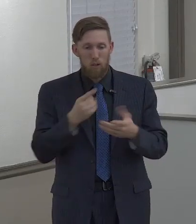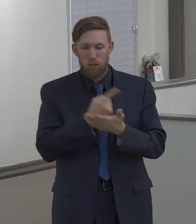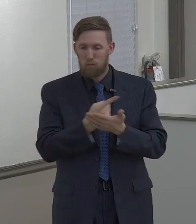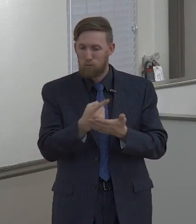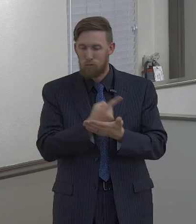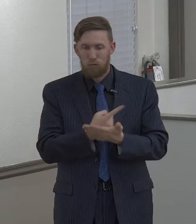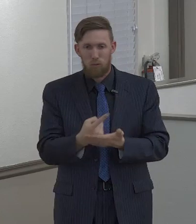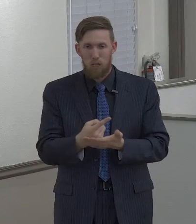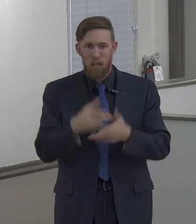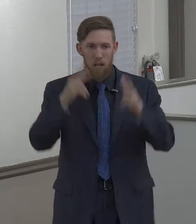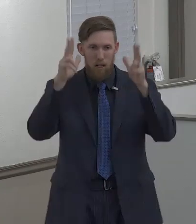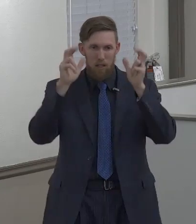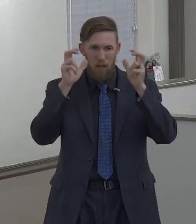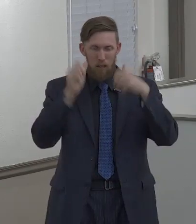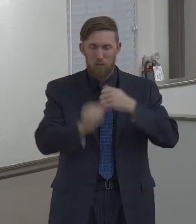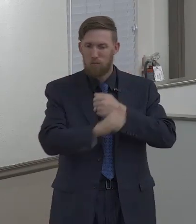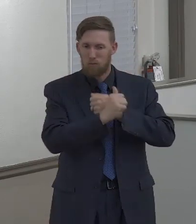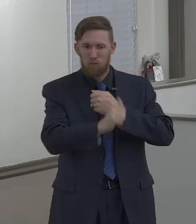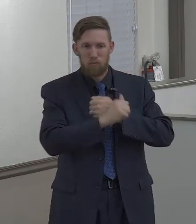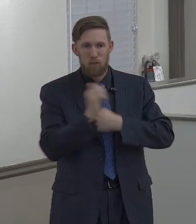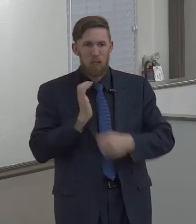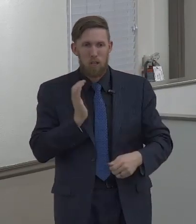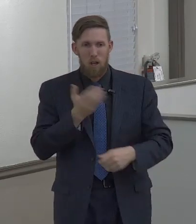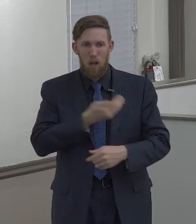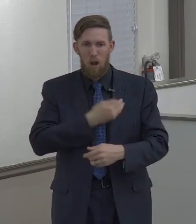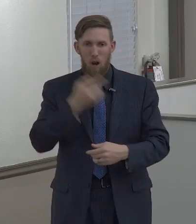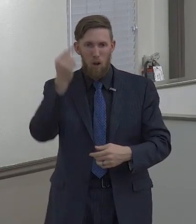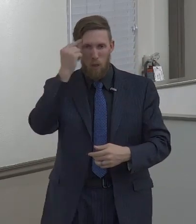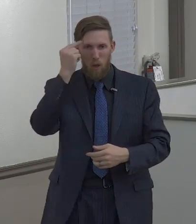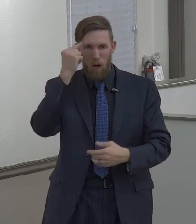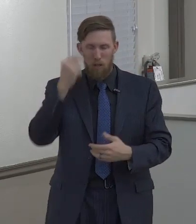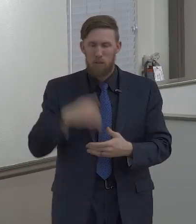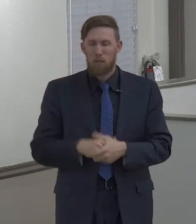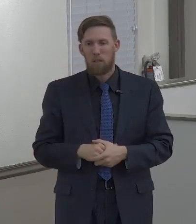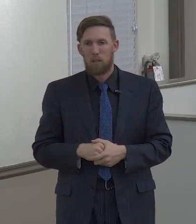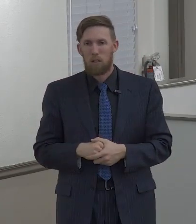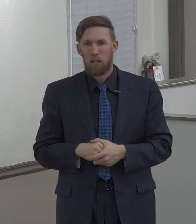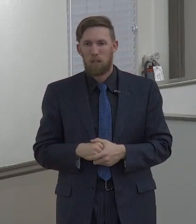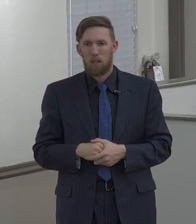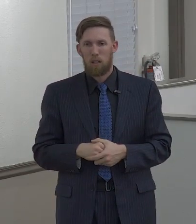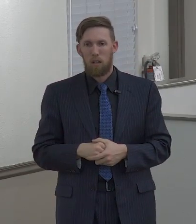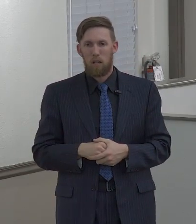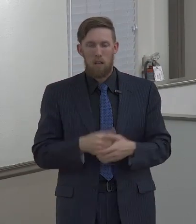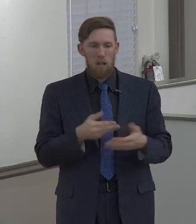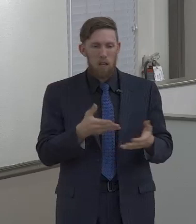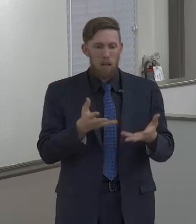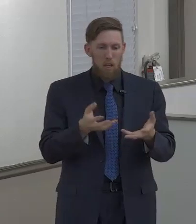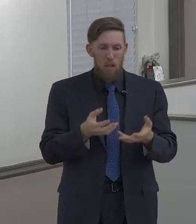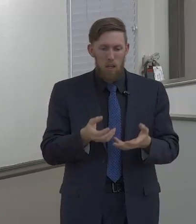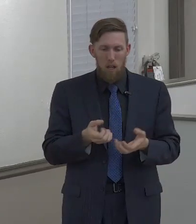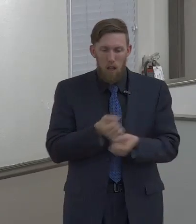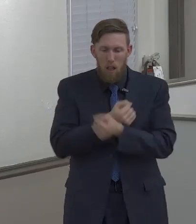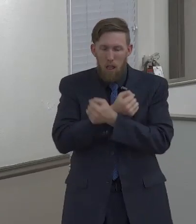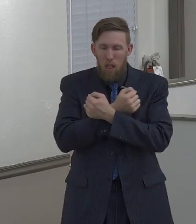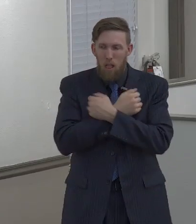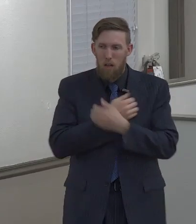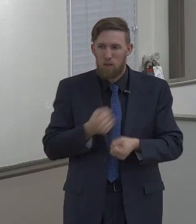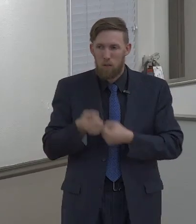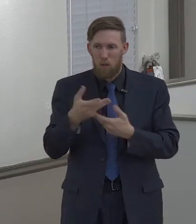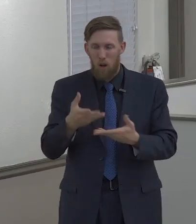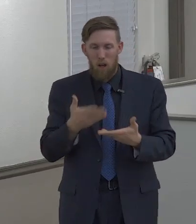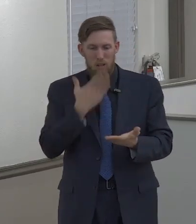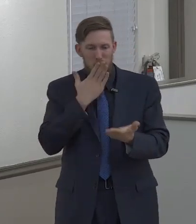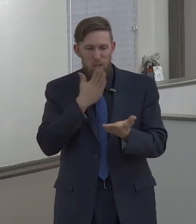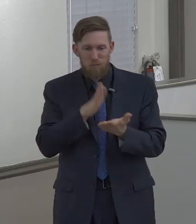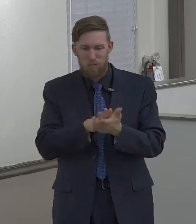course of a week, man, there's going to be an attack. Satan loves to attack our thought life, does he not? He loves to go